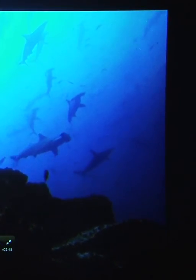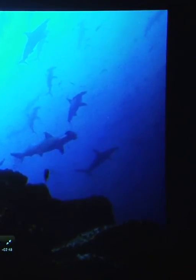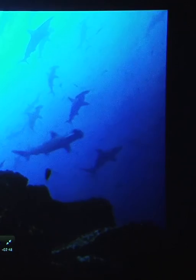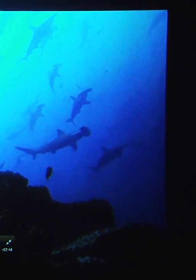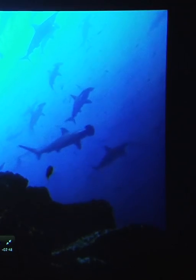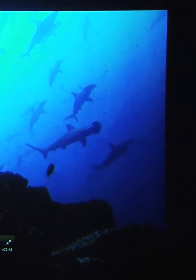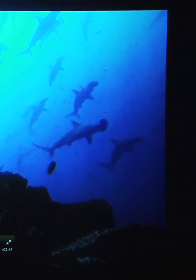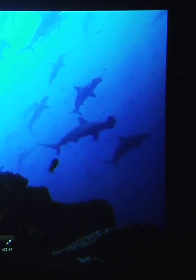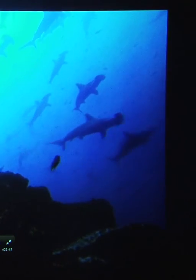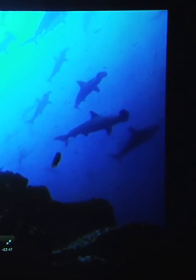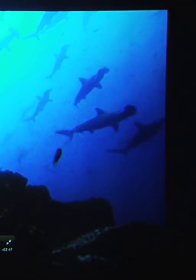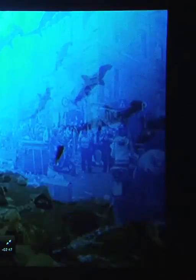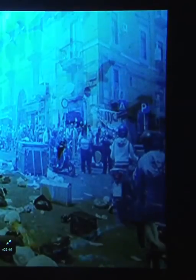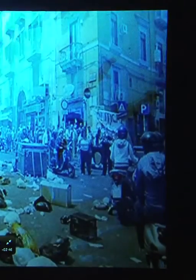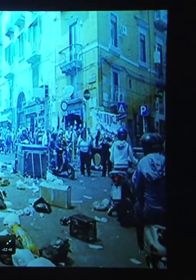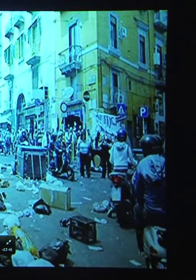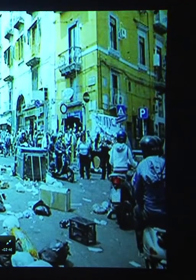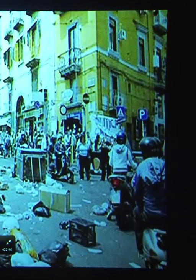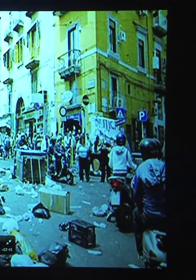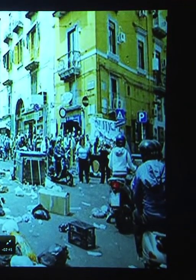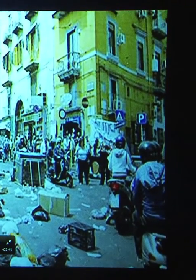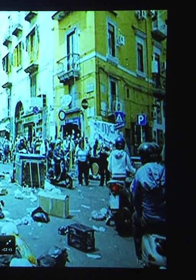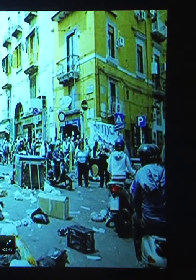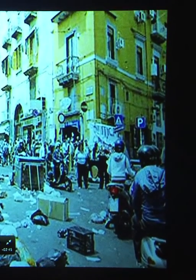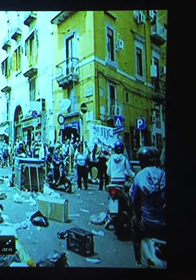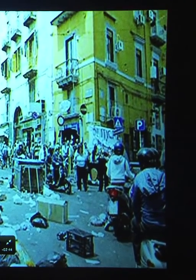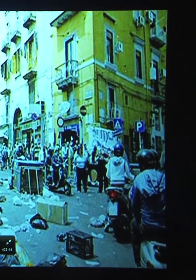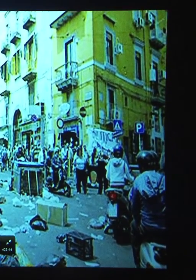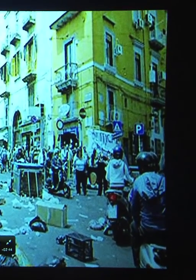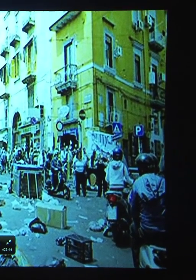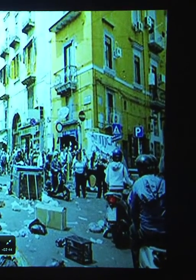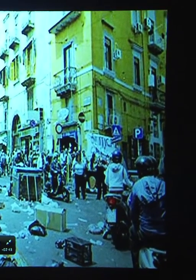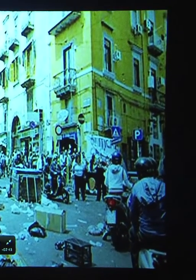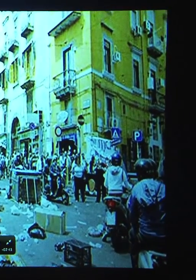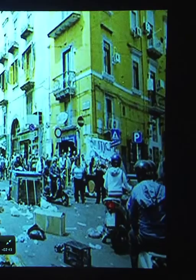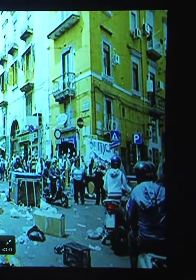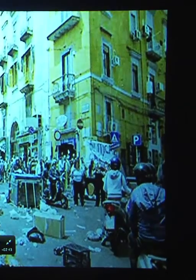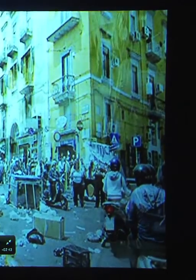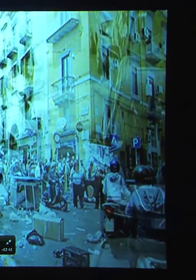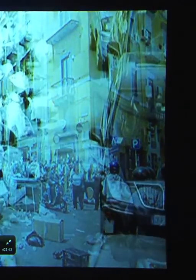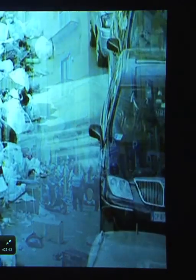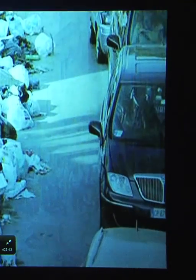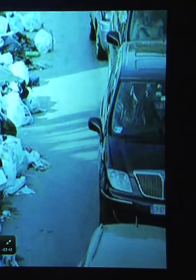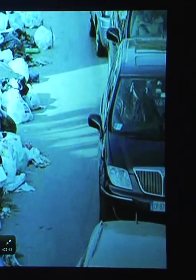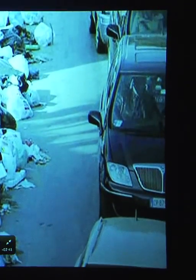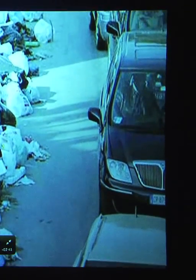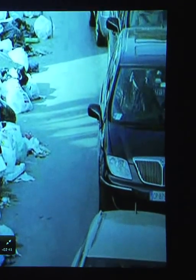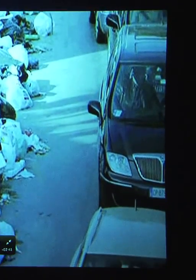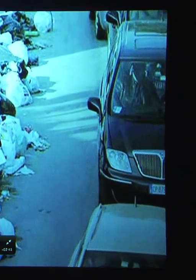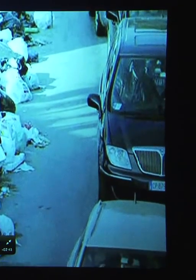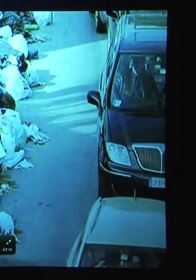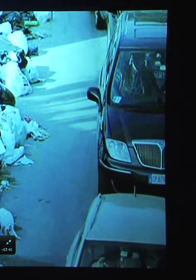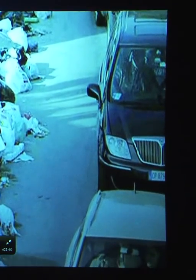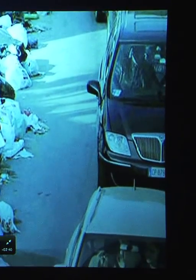of our oceans and our careers. Imagine if the rubbish collectors in our cities stopped collecting the trash. What would our streets,